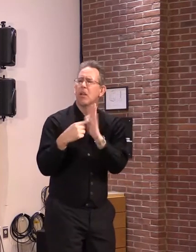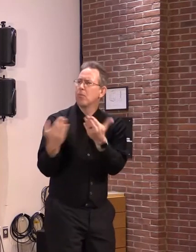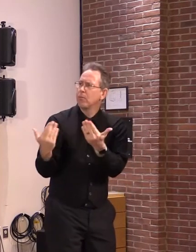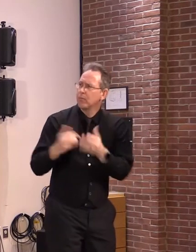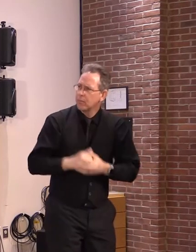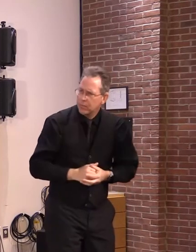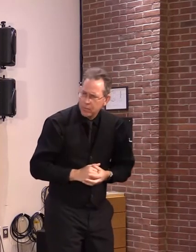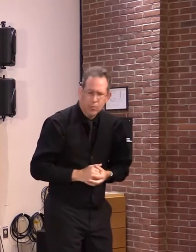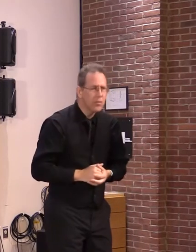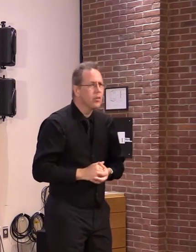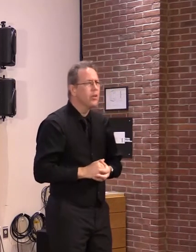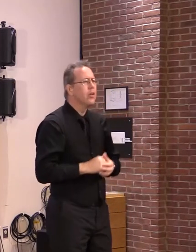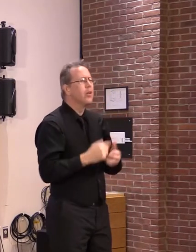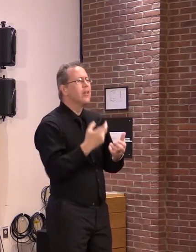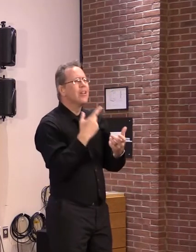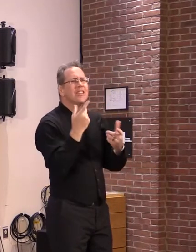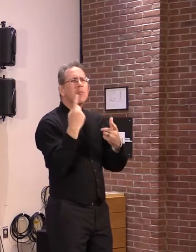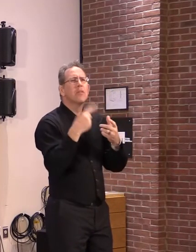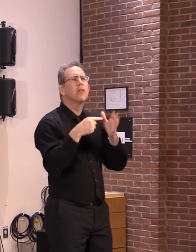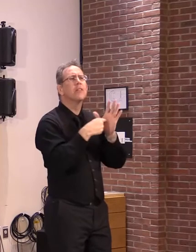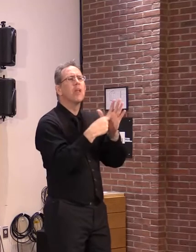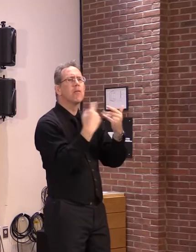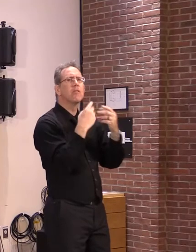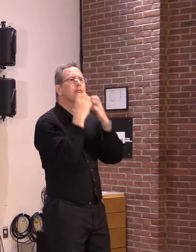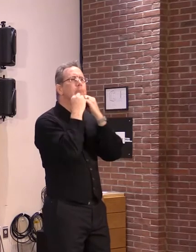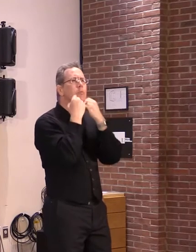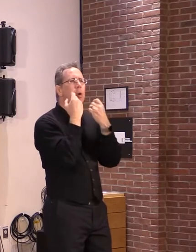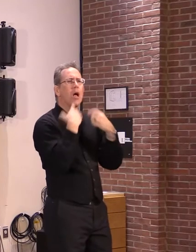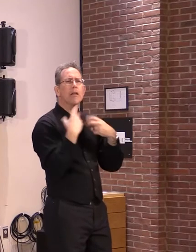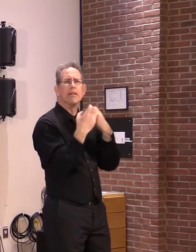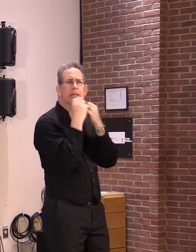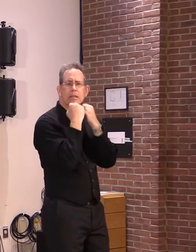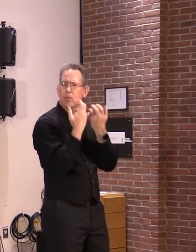restrained from growing its housing stock by Act 250?